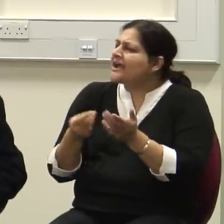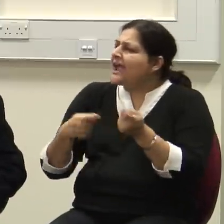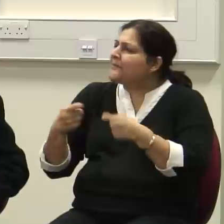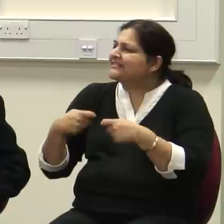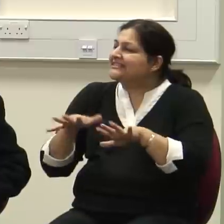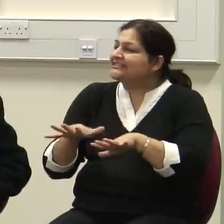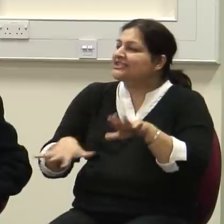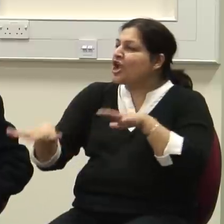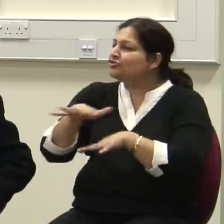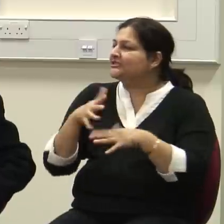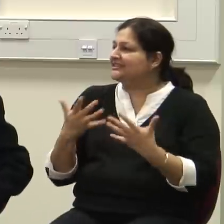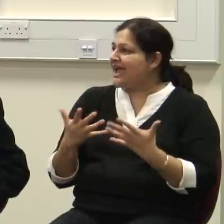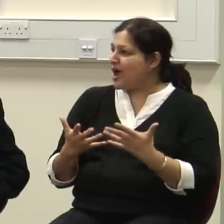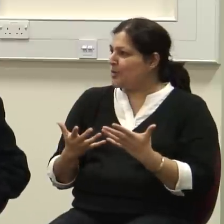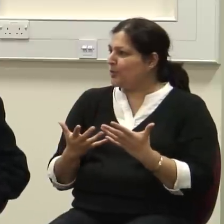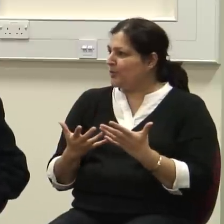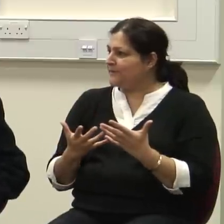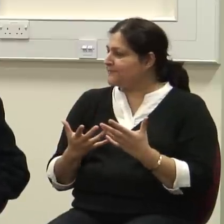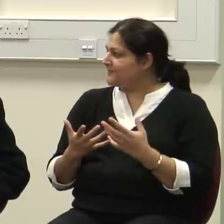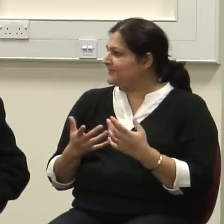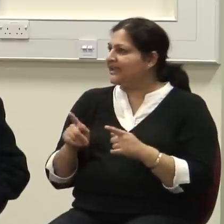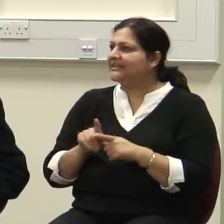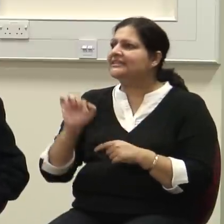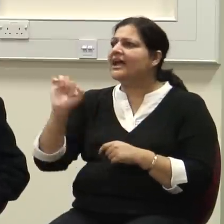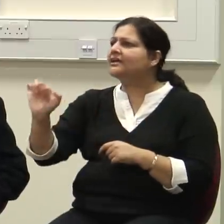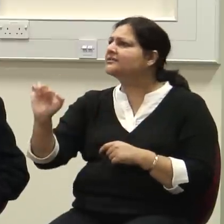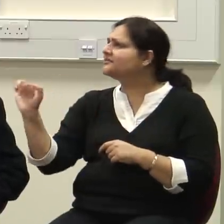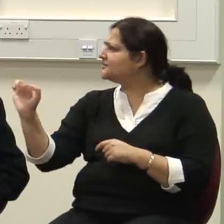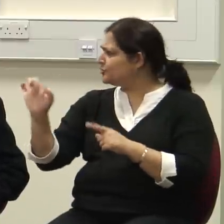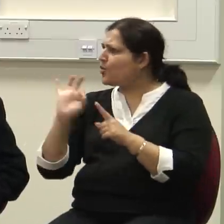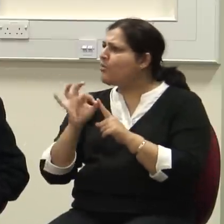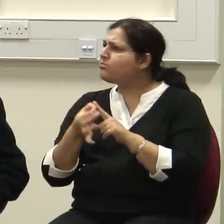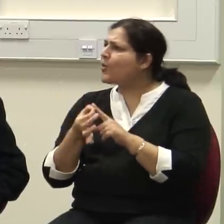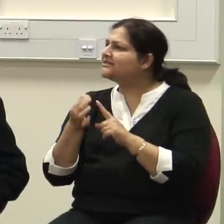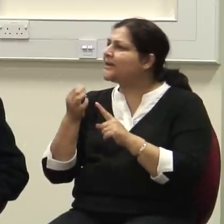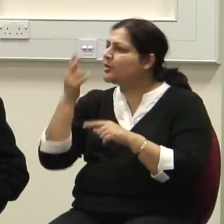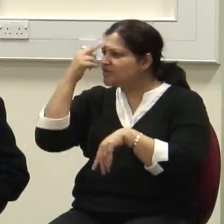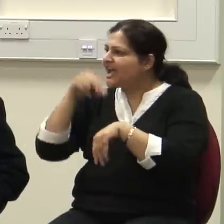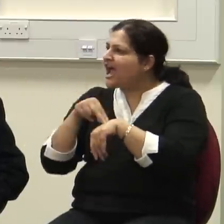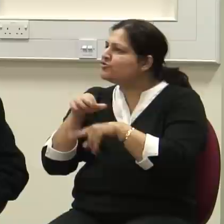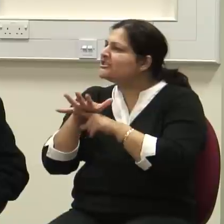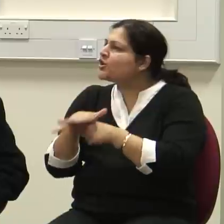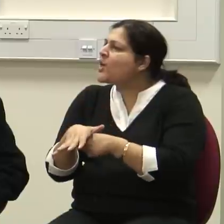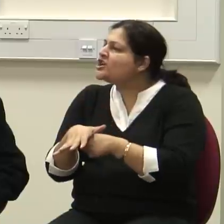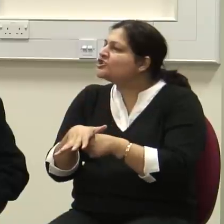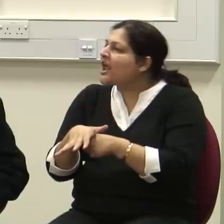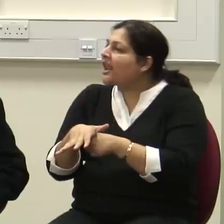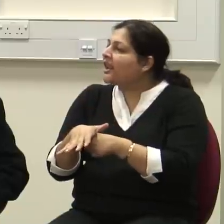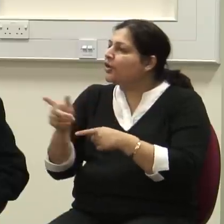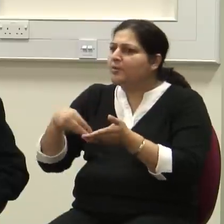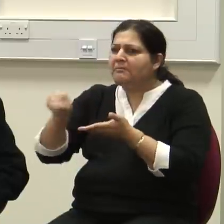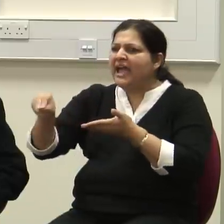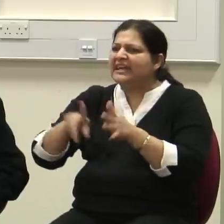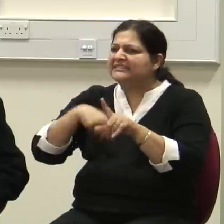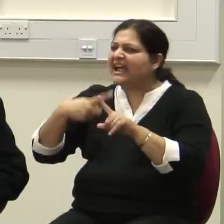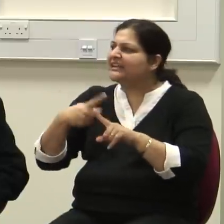I mean, I don't have to reiterate that this is like your point about coercion and psychiatry. After all, when you pay taxes, 45, 50,